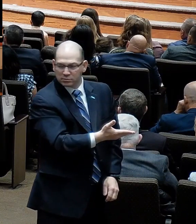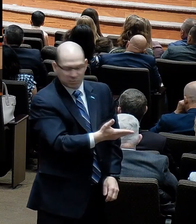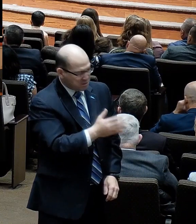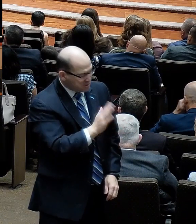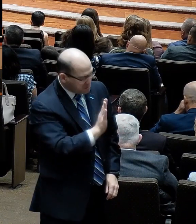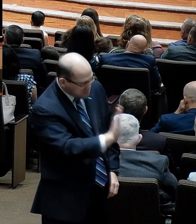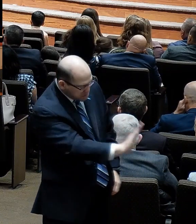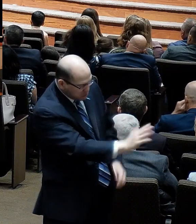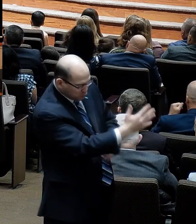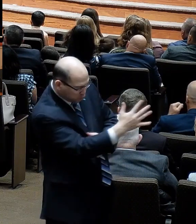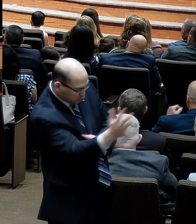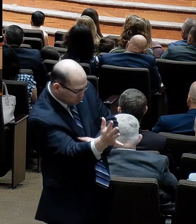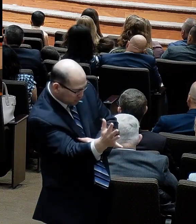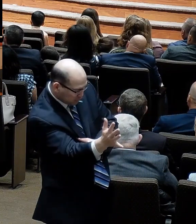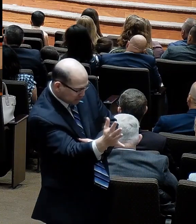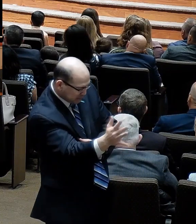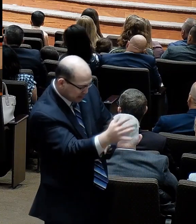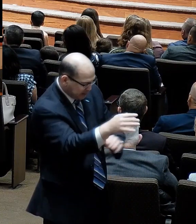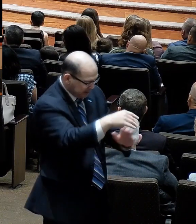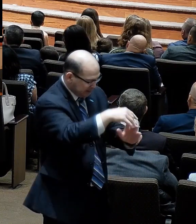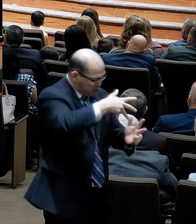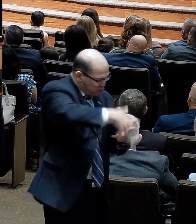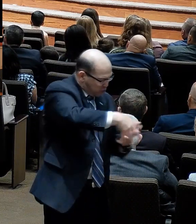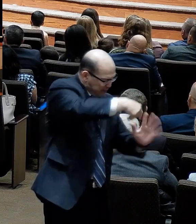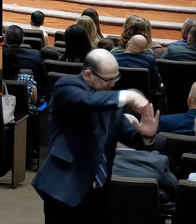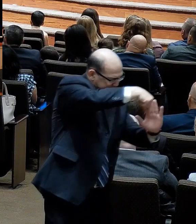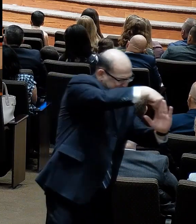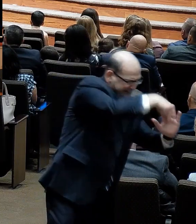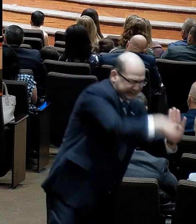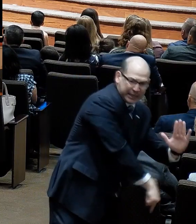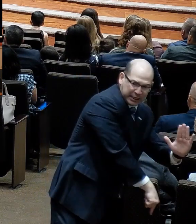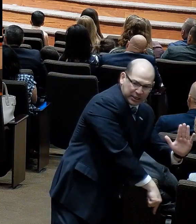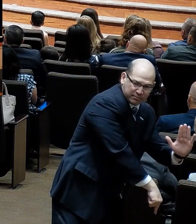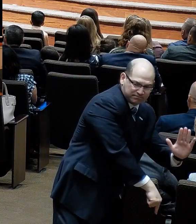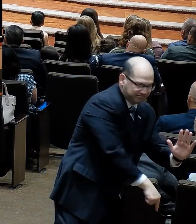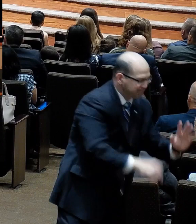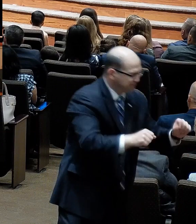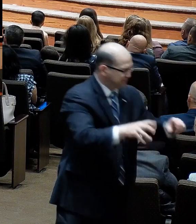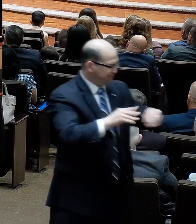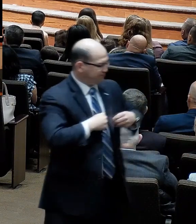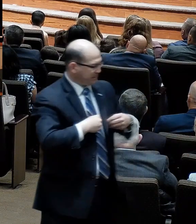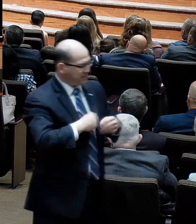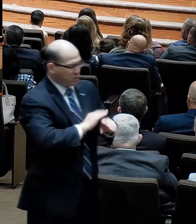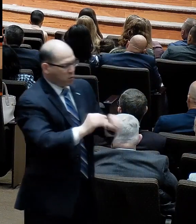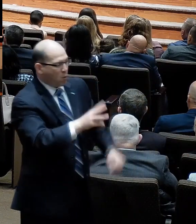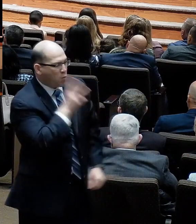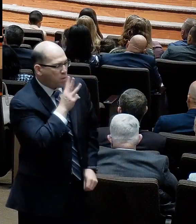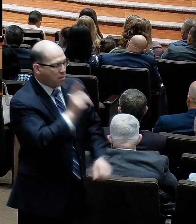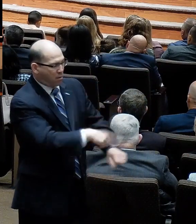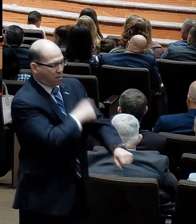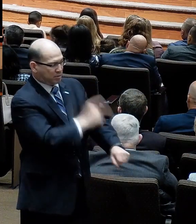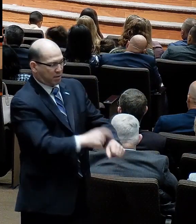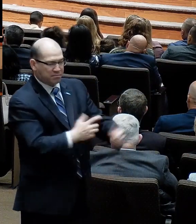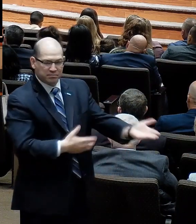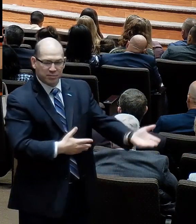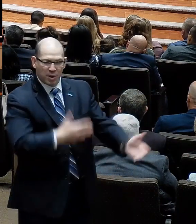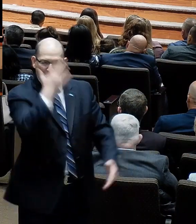depth. My brethren, count it all joy when you fall into divers temptations, knowing this, that the trying of your faith